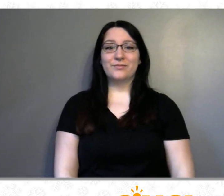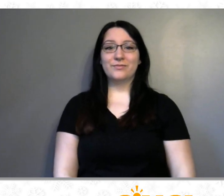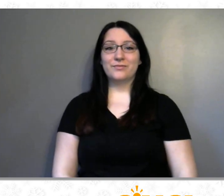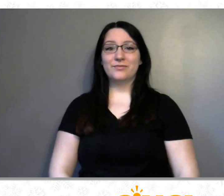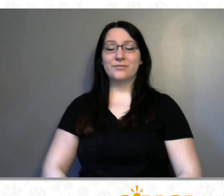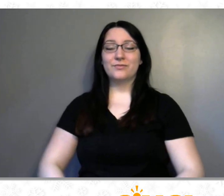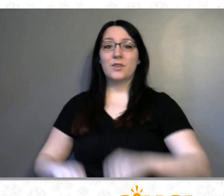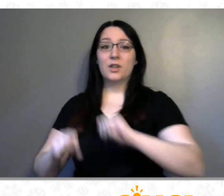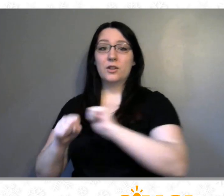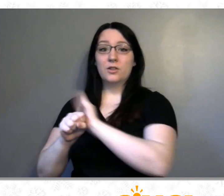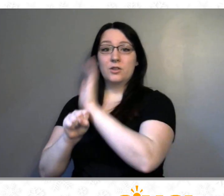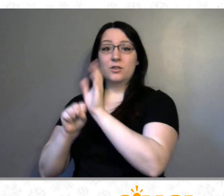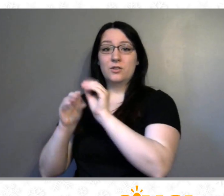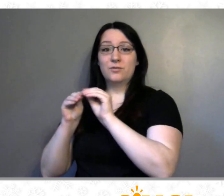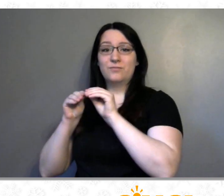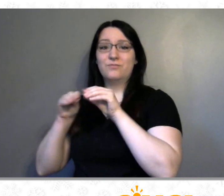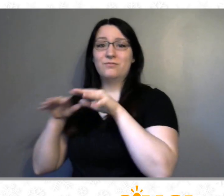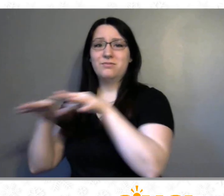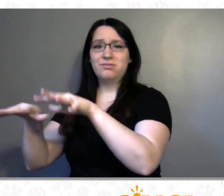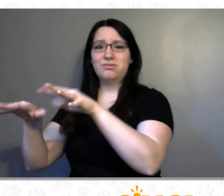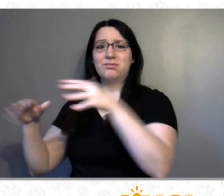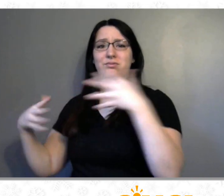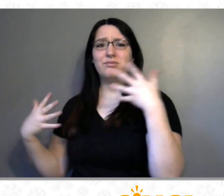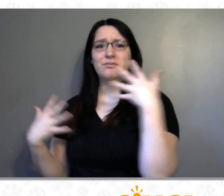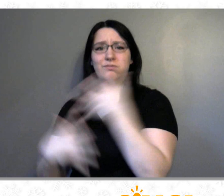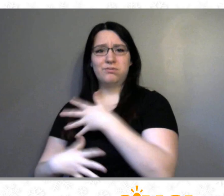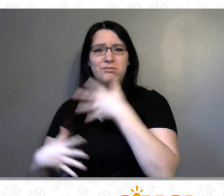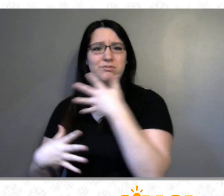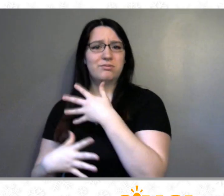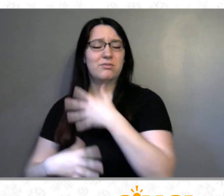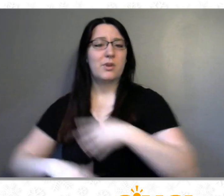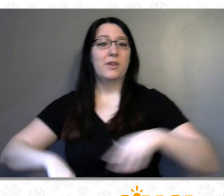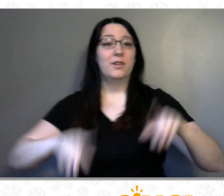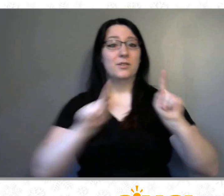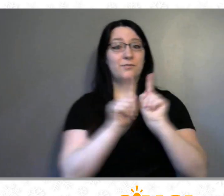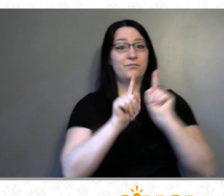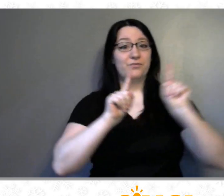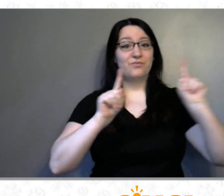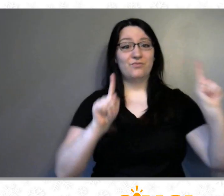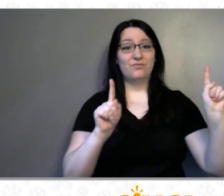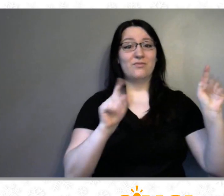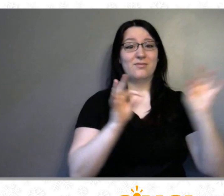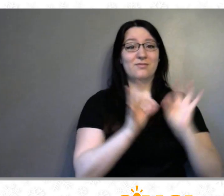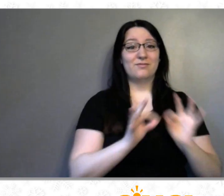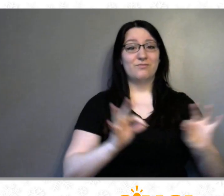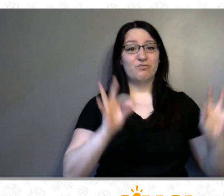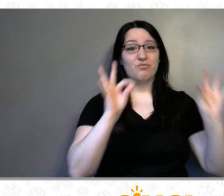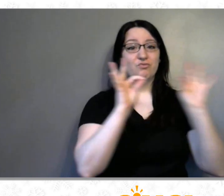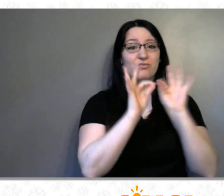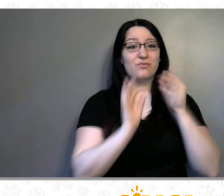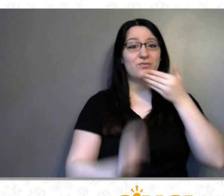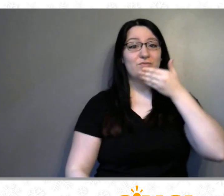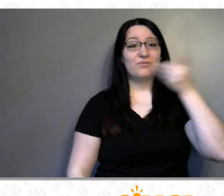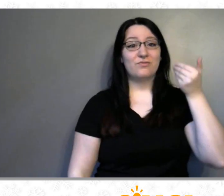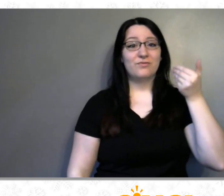While conditions outside are frightful, Social distance seems delightful.